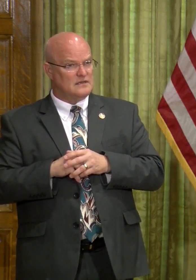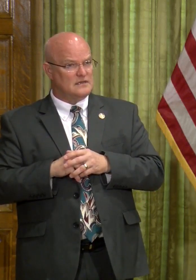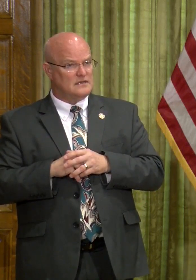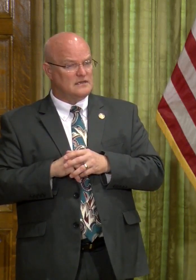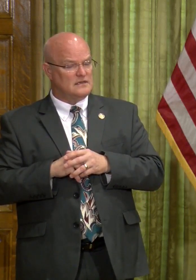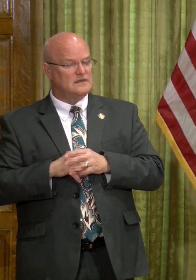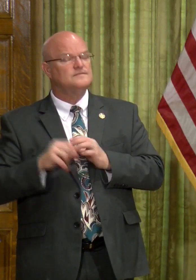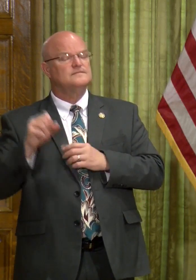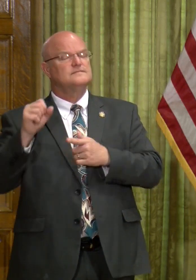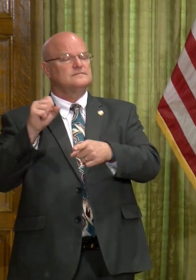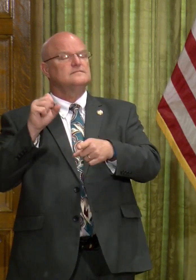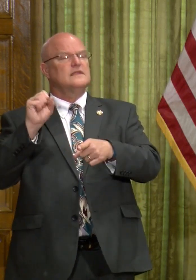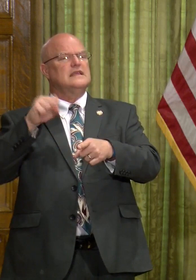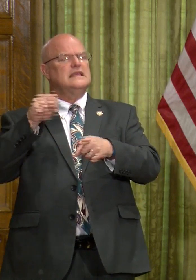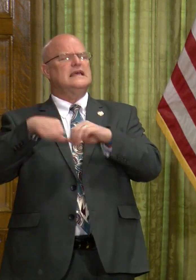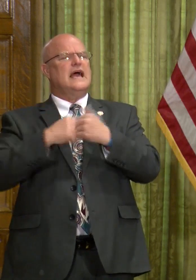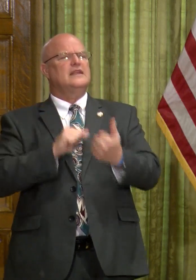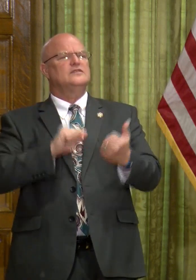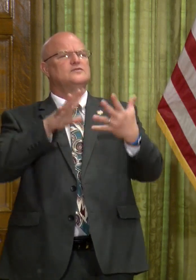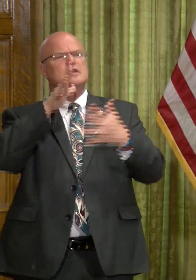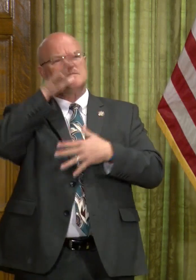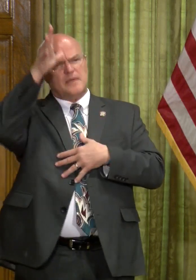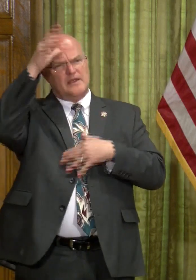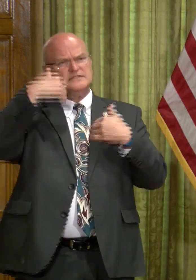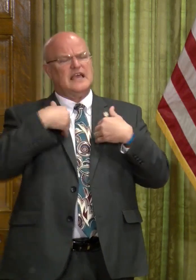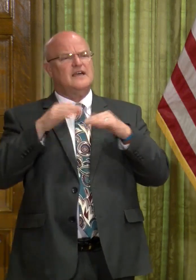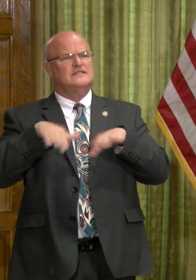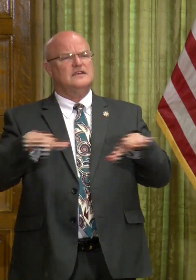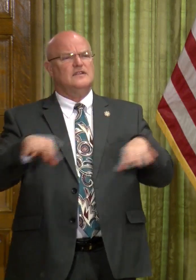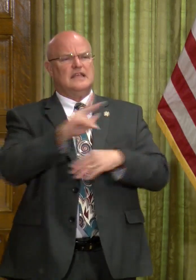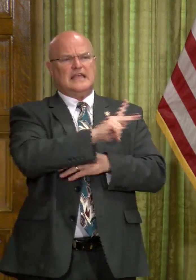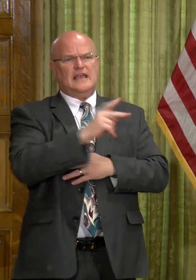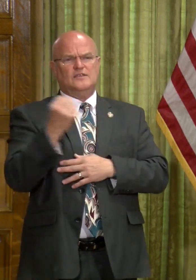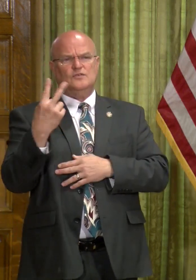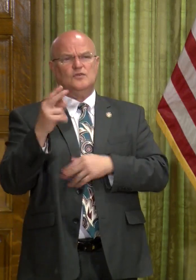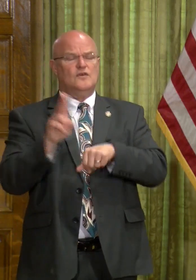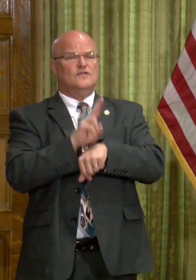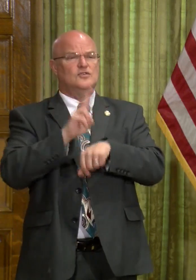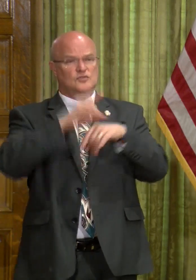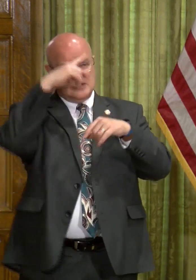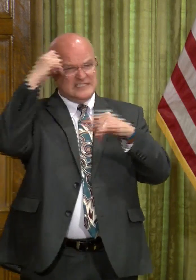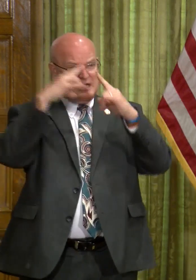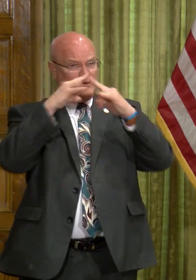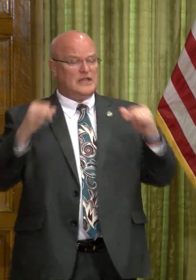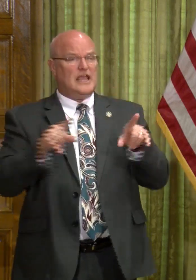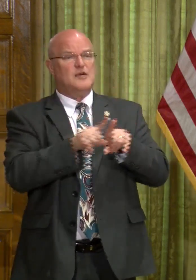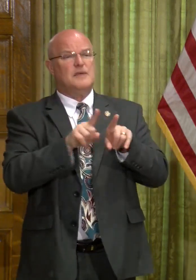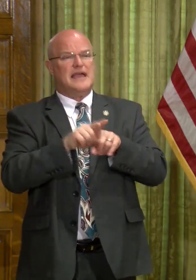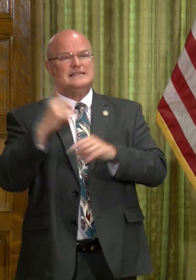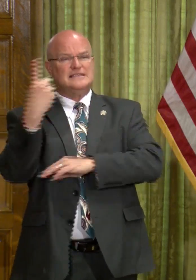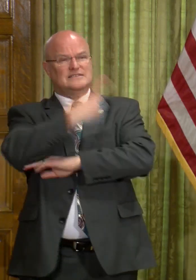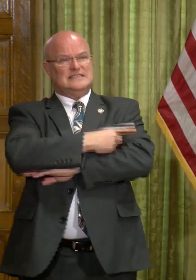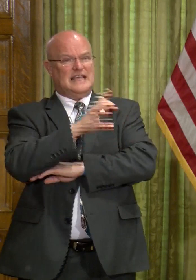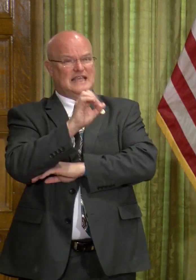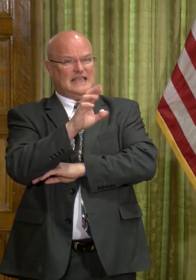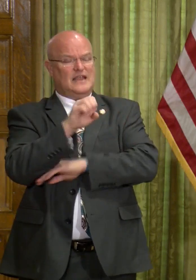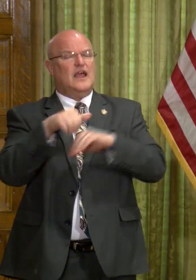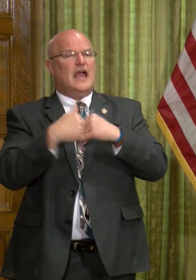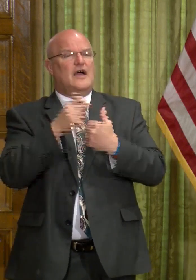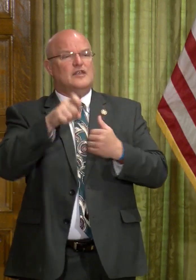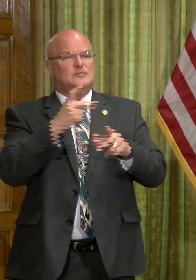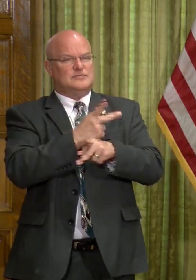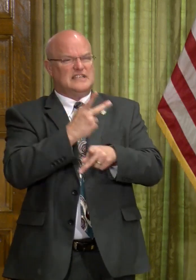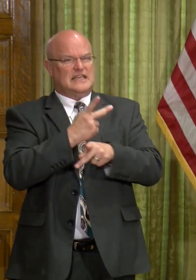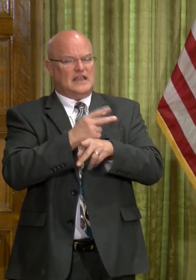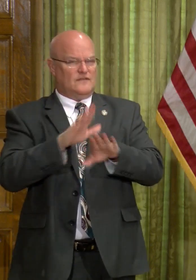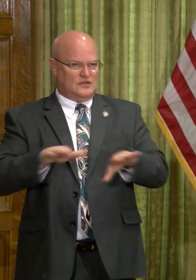Yeah, I guess the question is how do you address parents who have children in K-12 as who use summer camps as their daycare, how are they supposed